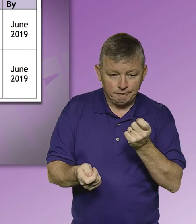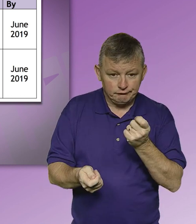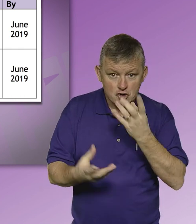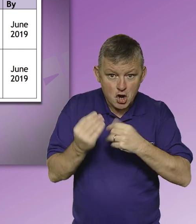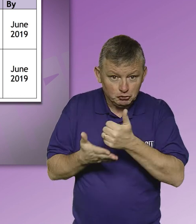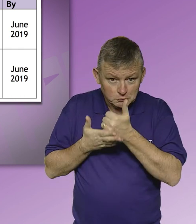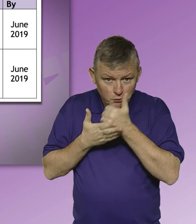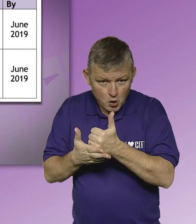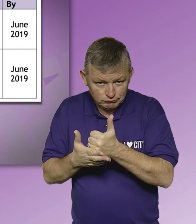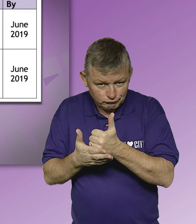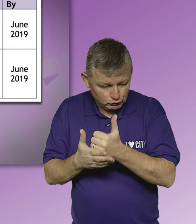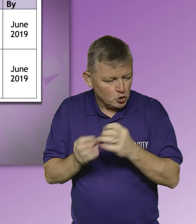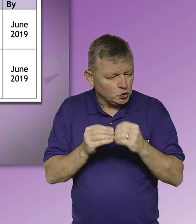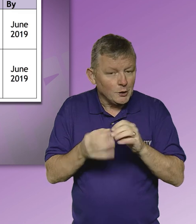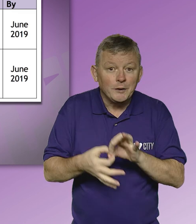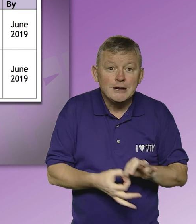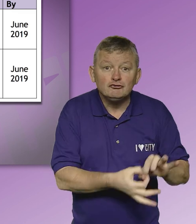Learning support, student association